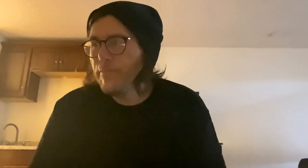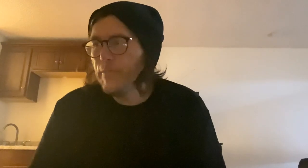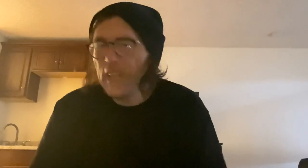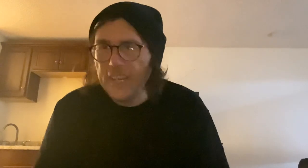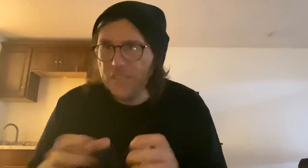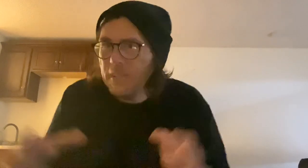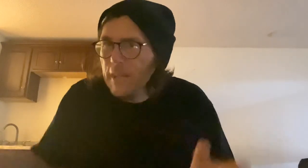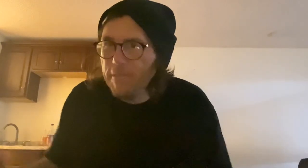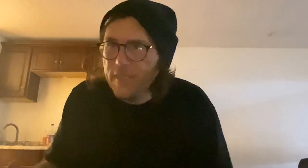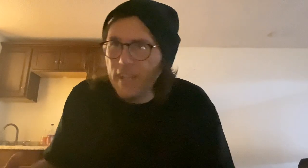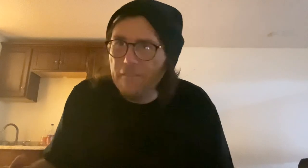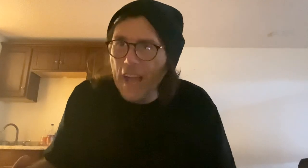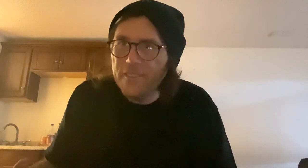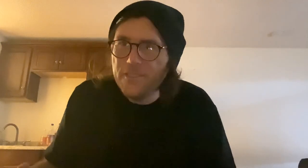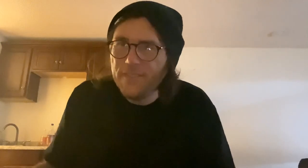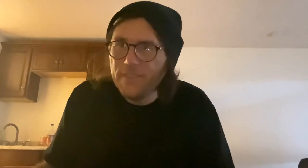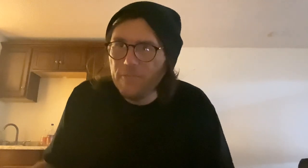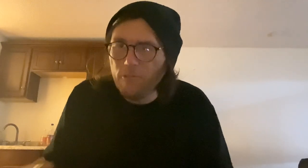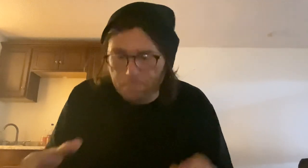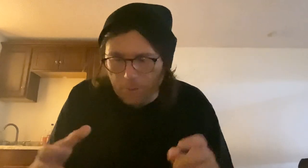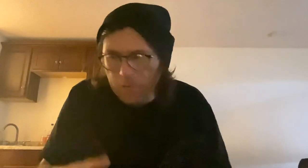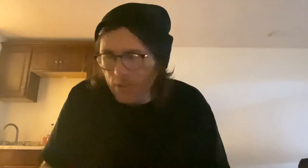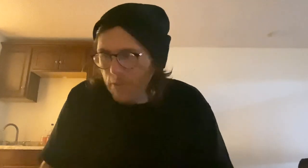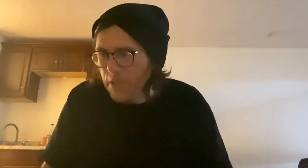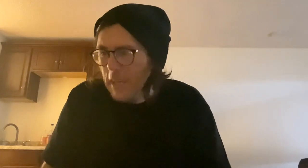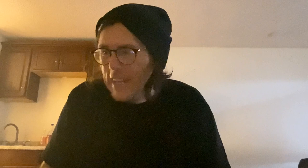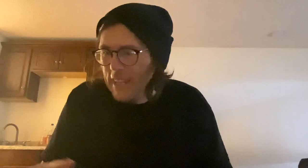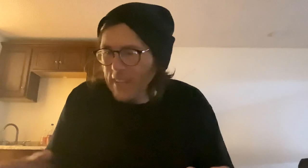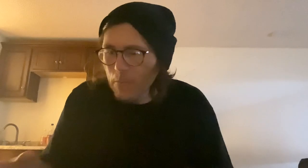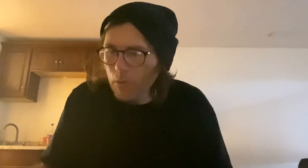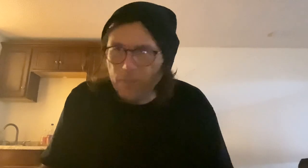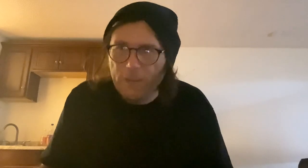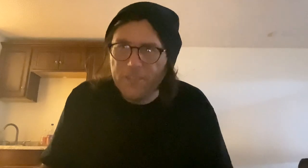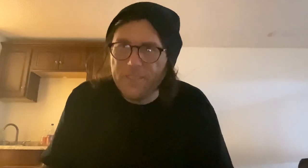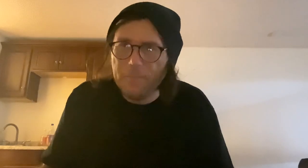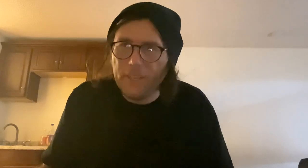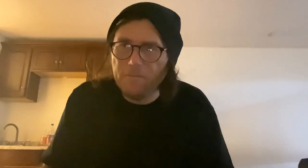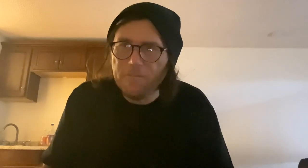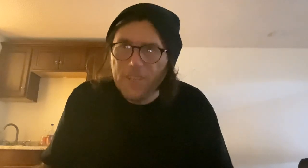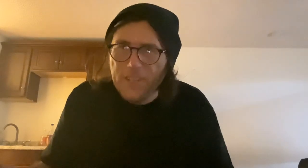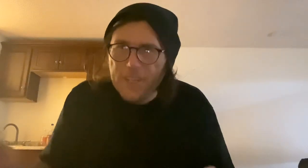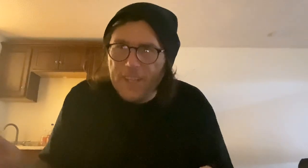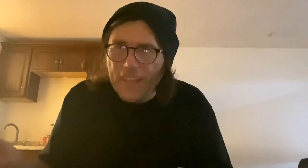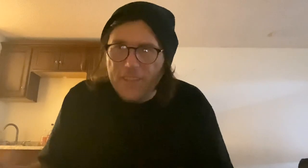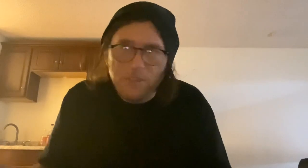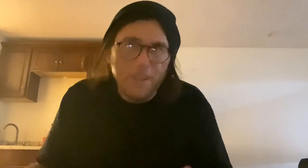I see the benefit of that for people that are just beginning, that want to create something that is unique